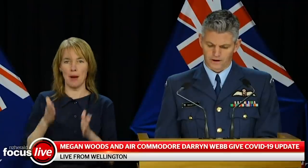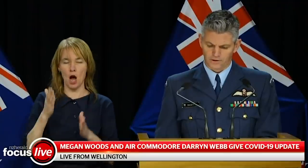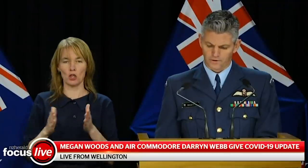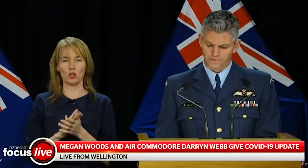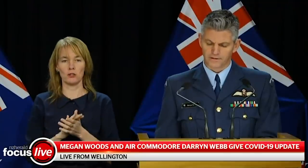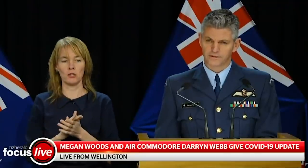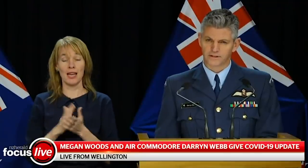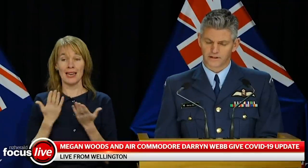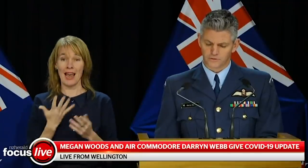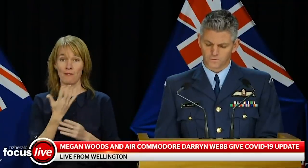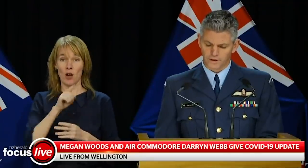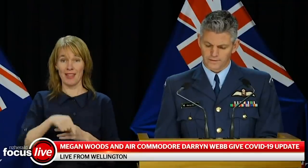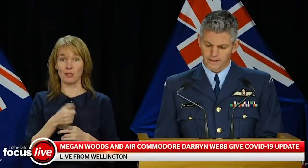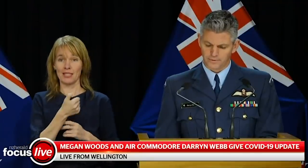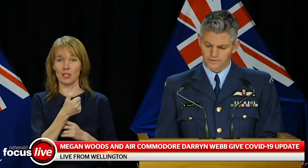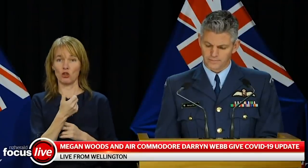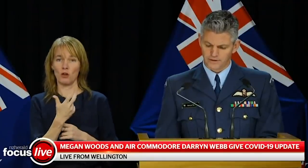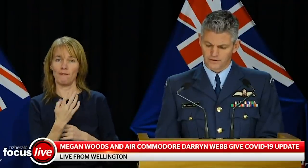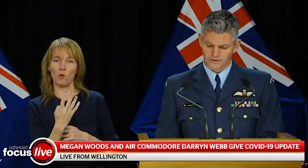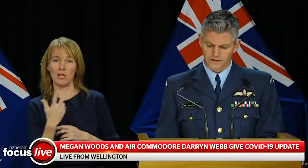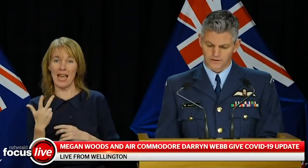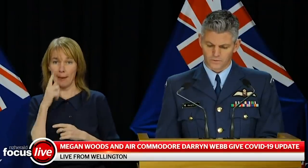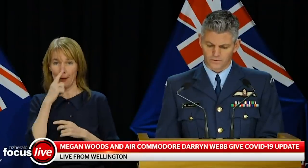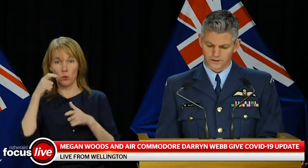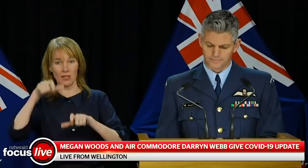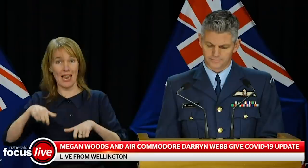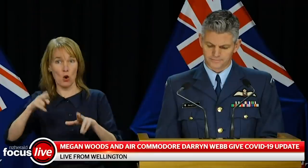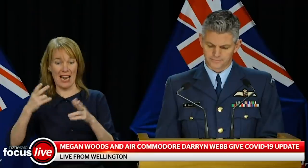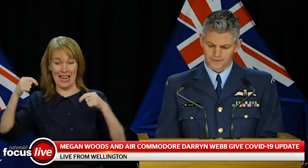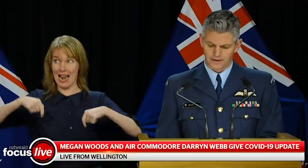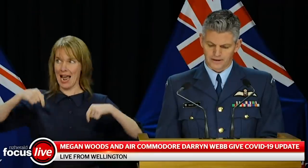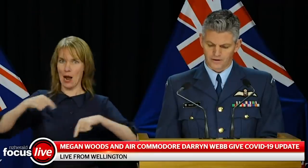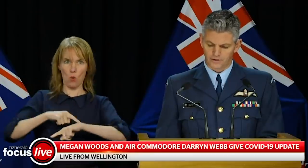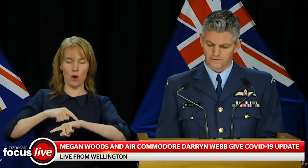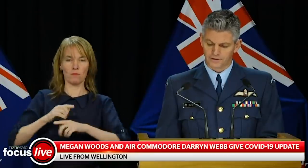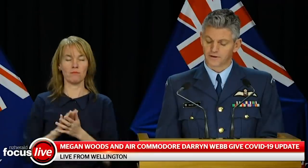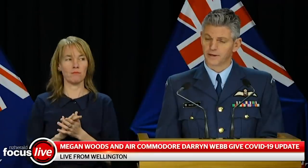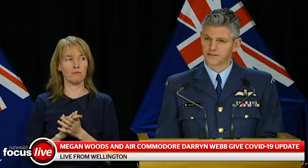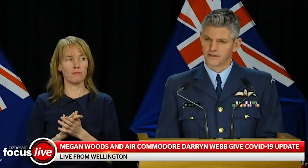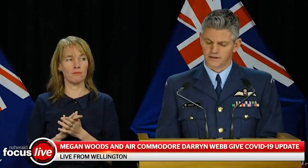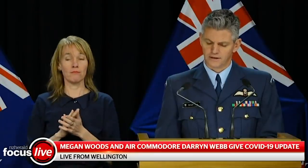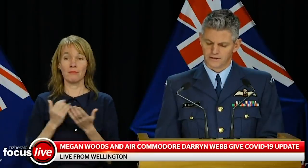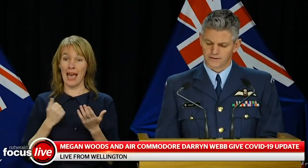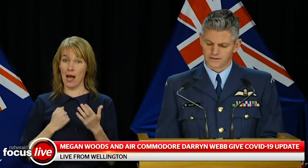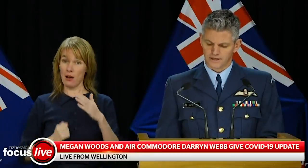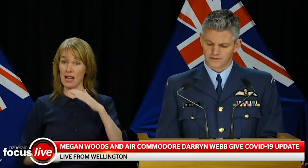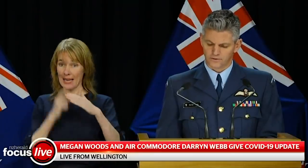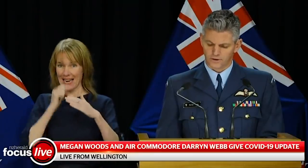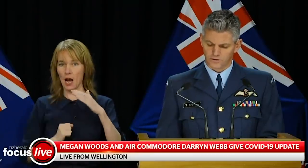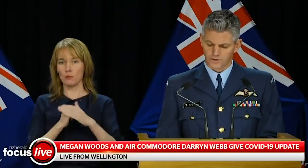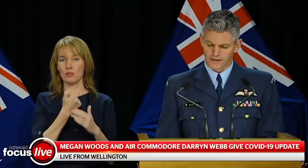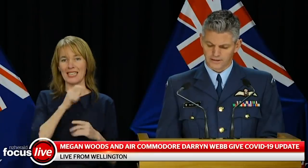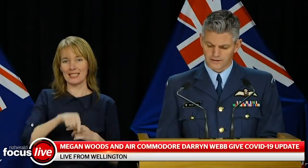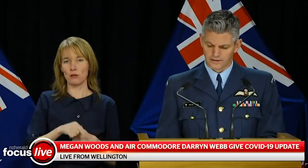There are currently 5,648 people in managed isolation and quarantine. Our current effective capacity is 6